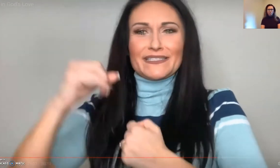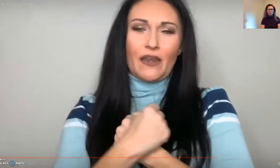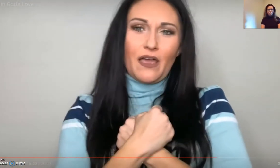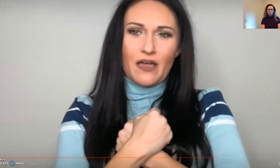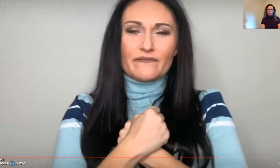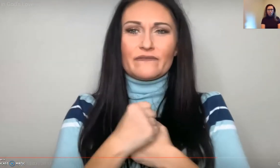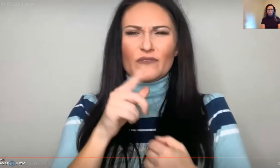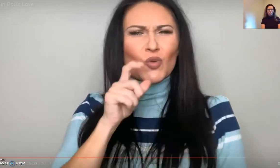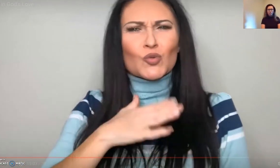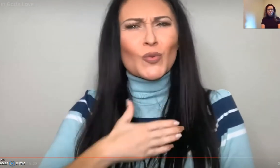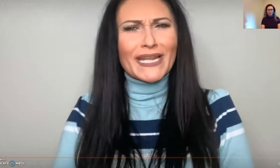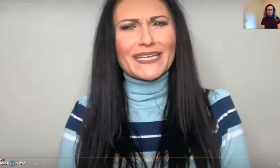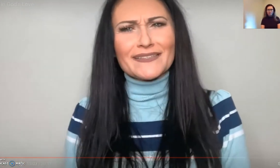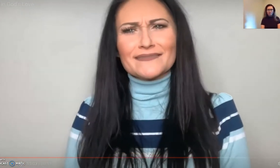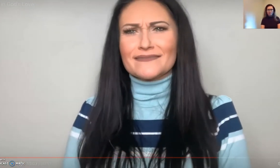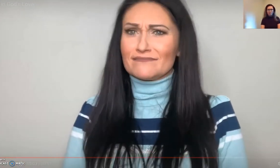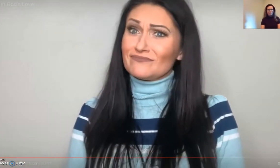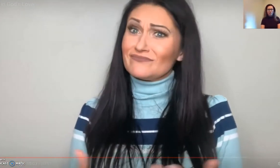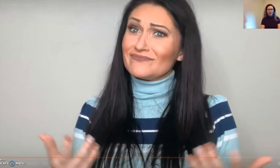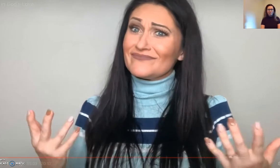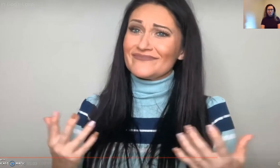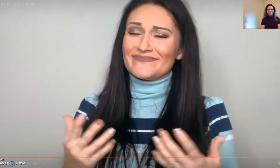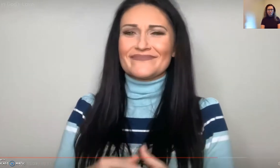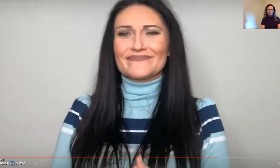go through it with him. You have to be willing.